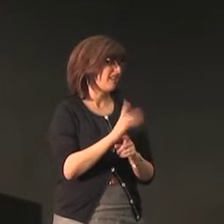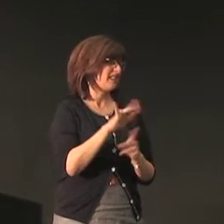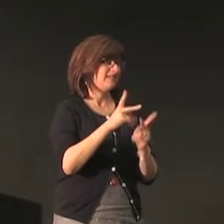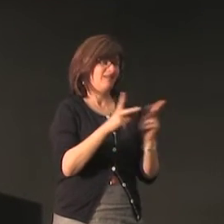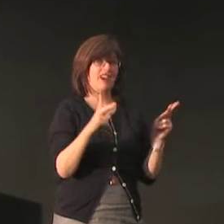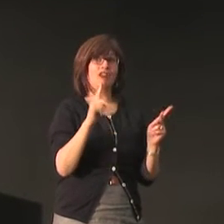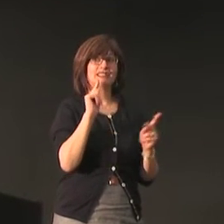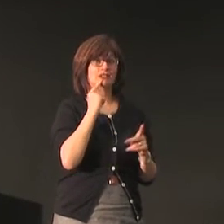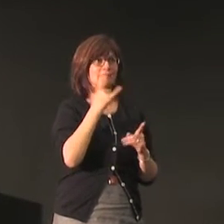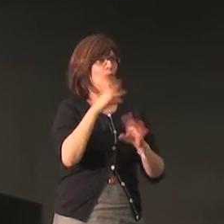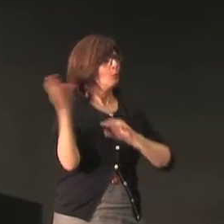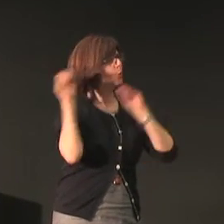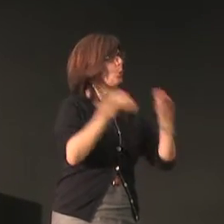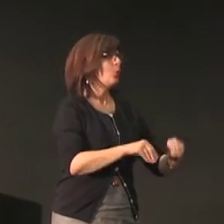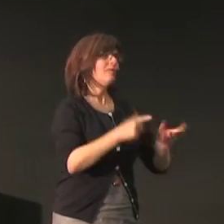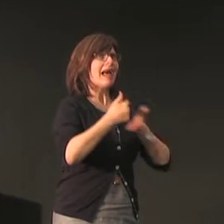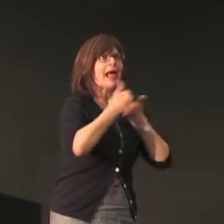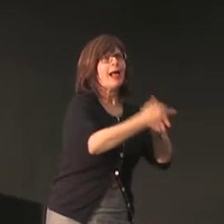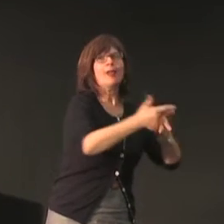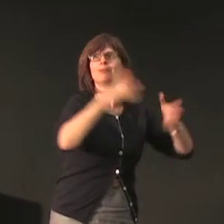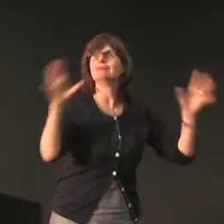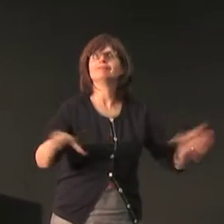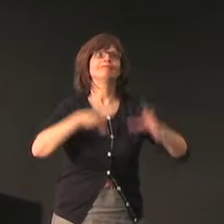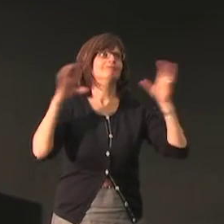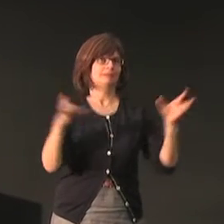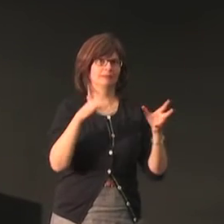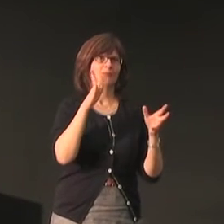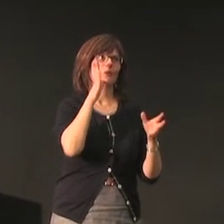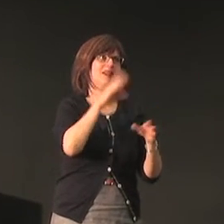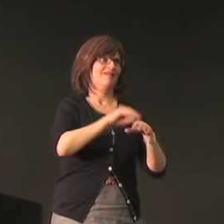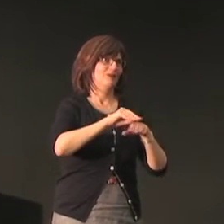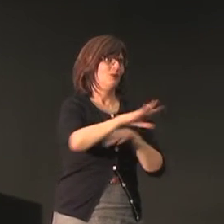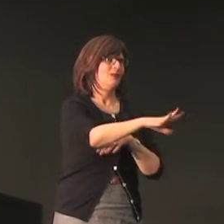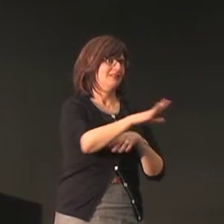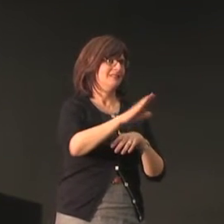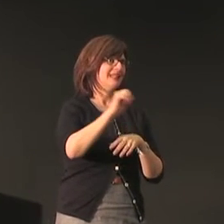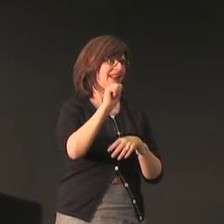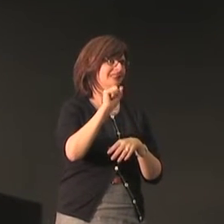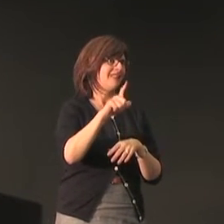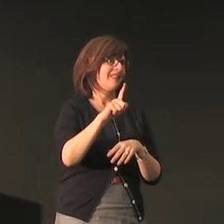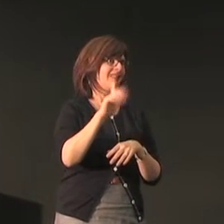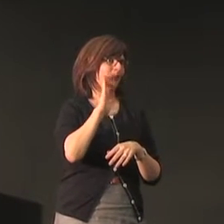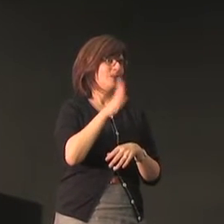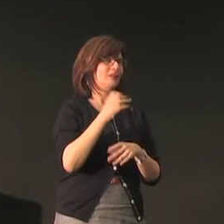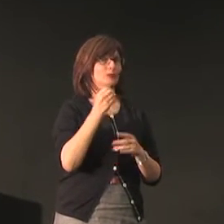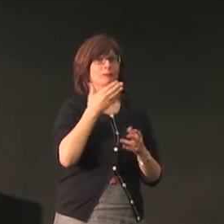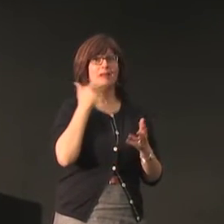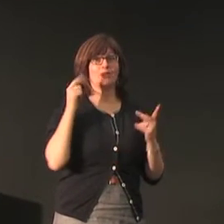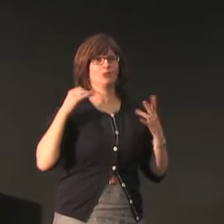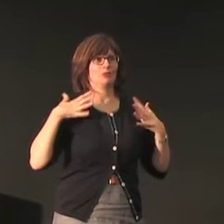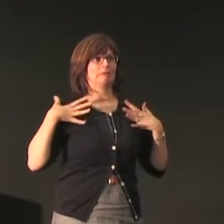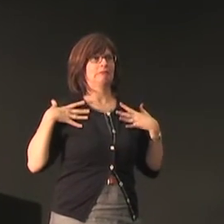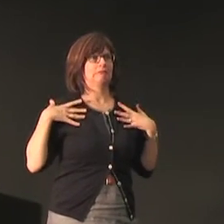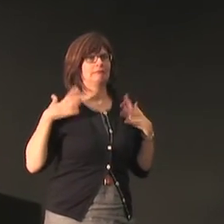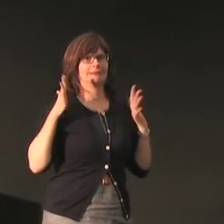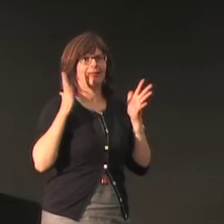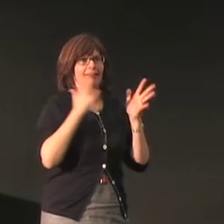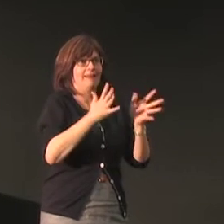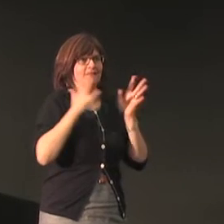our relationships over time with people have really warmed up but we're certainly not going to be in that community living there thinking that we're doing anything to quote